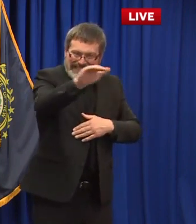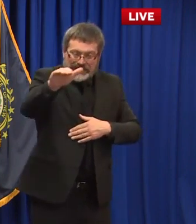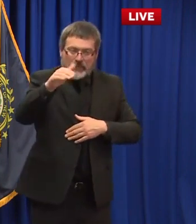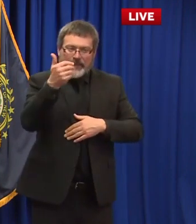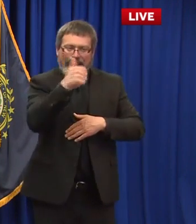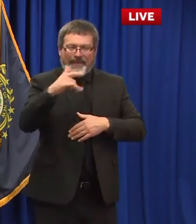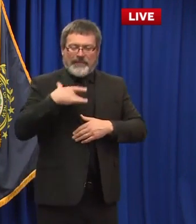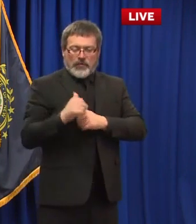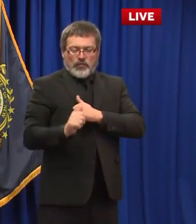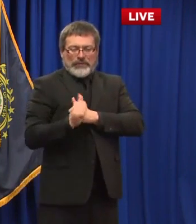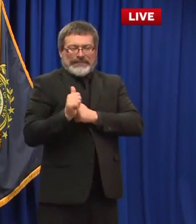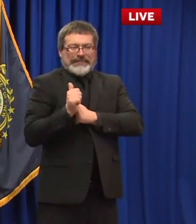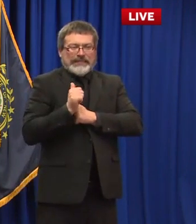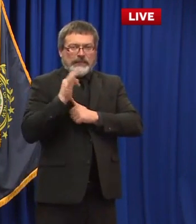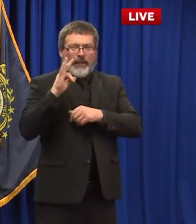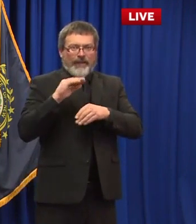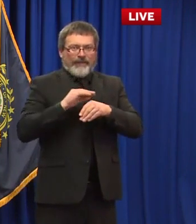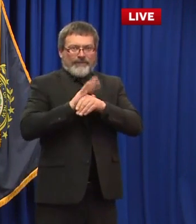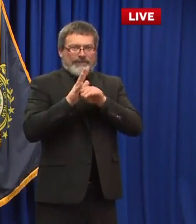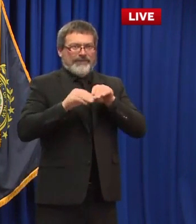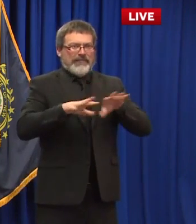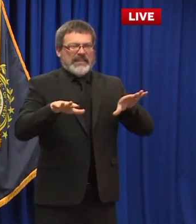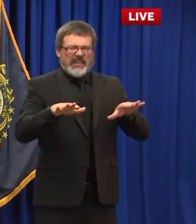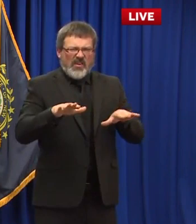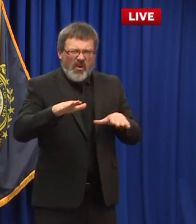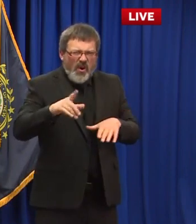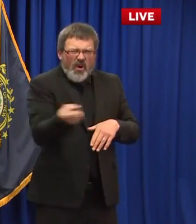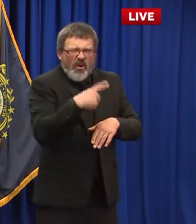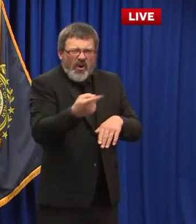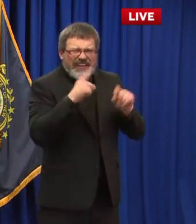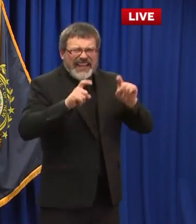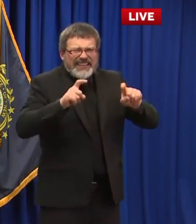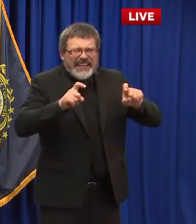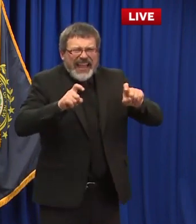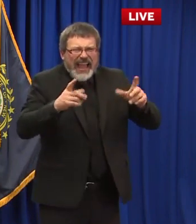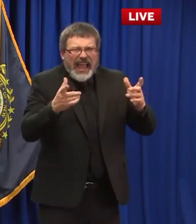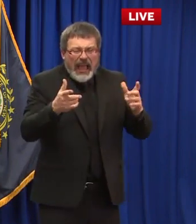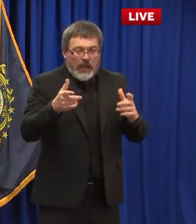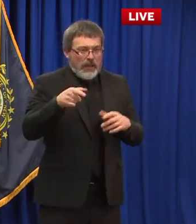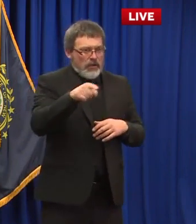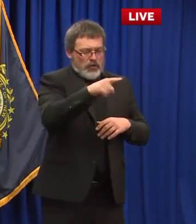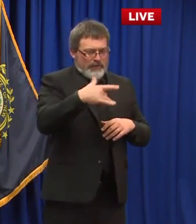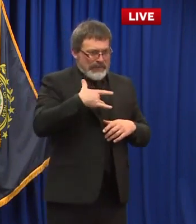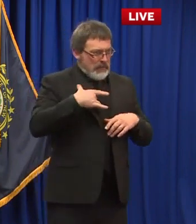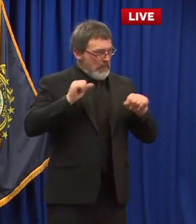restaurant or anywhere else if you think you've been exposed or you think you're at risk then you should get tested